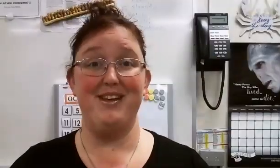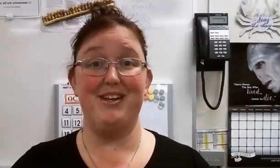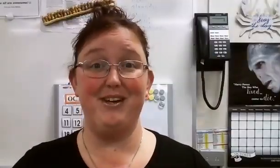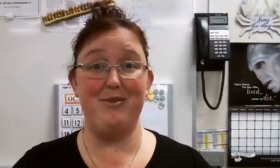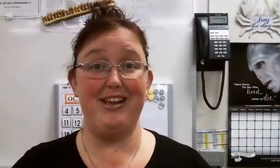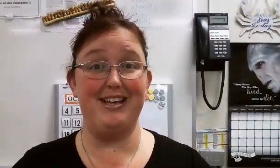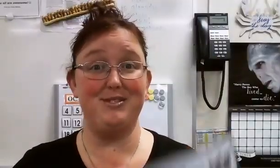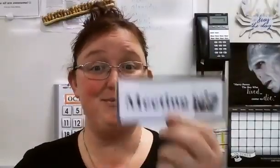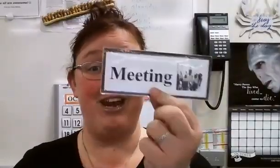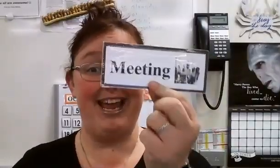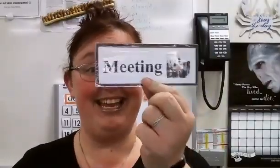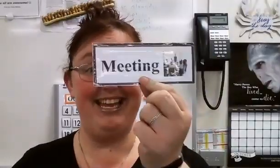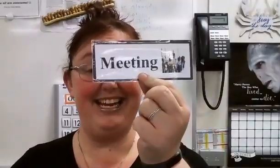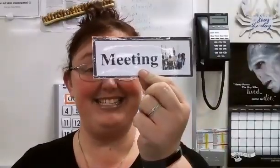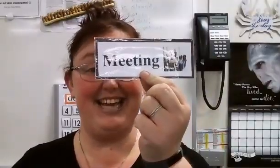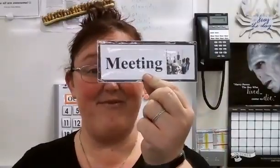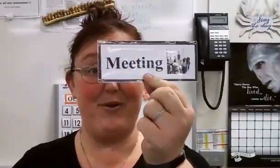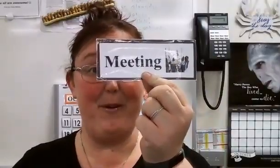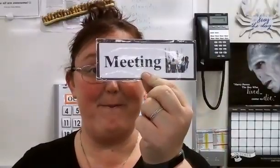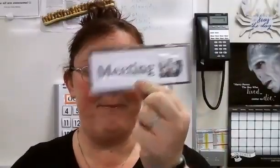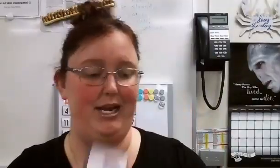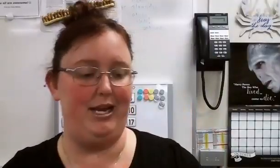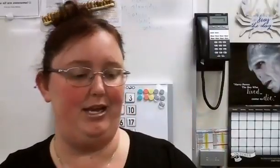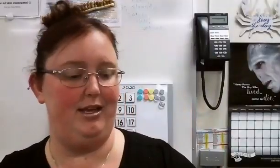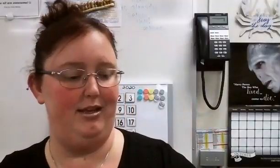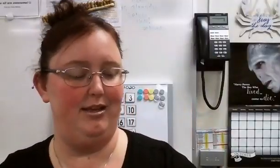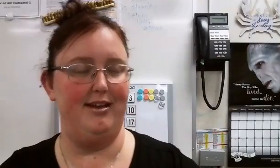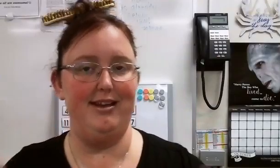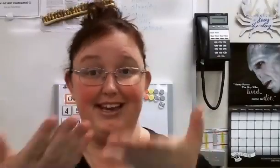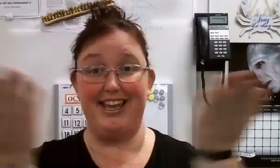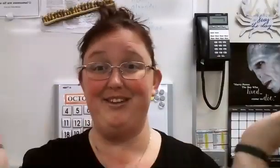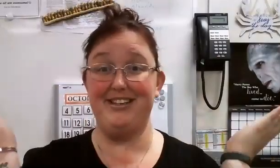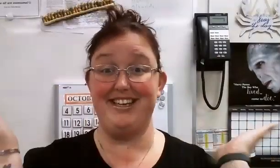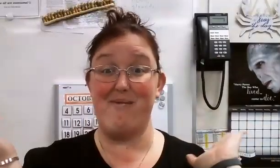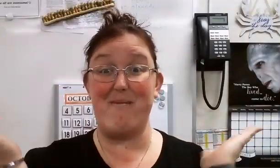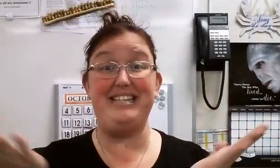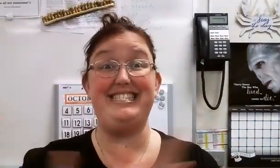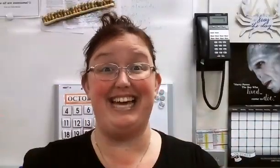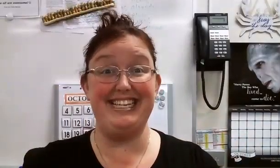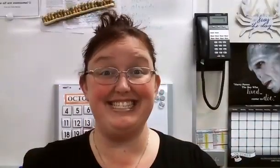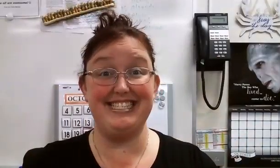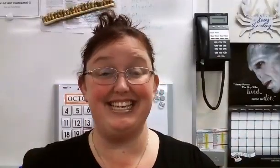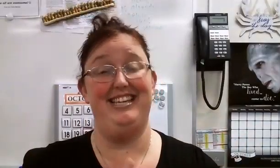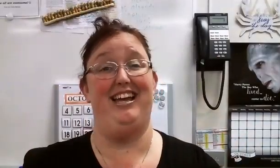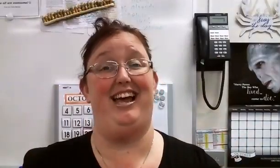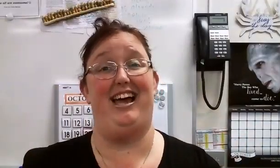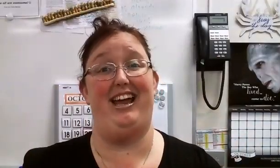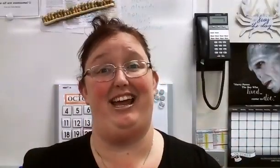Good morning, Classroom 1A. It's time for meeting. Again, you can tell I'm at my desk. I